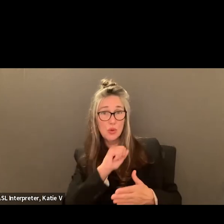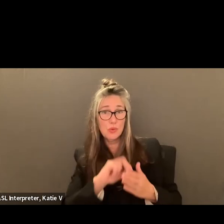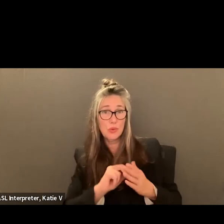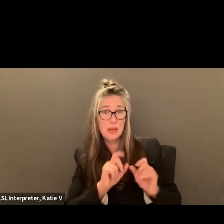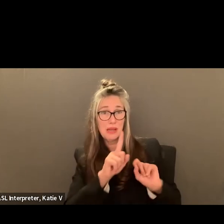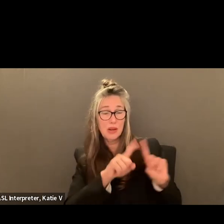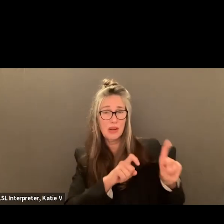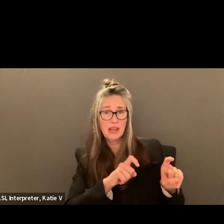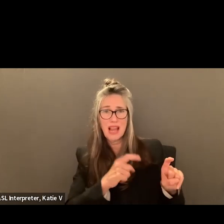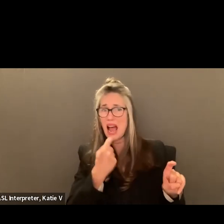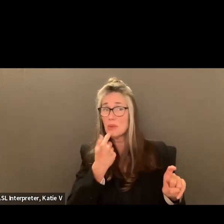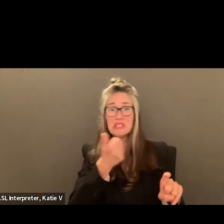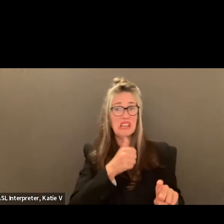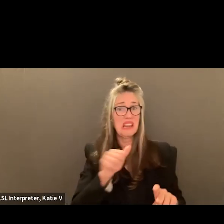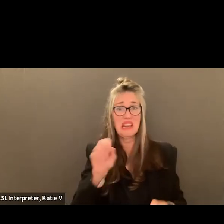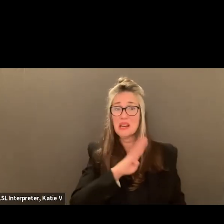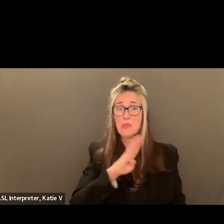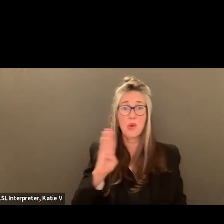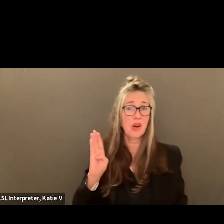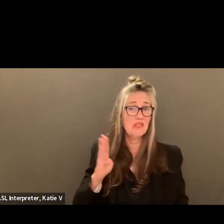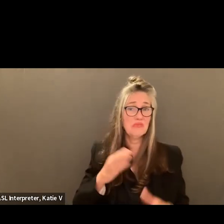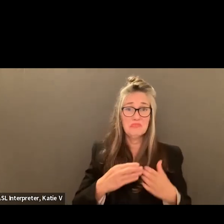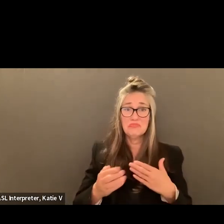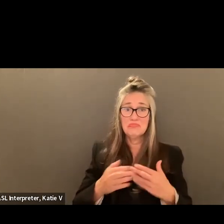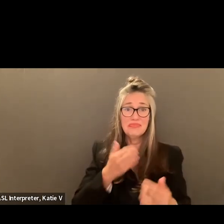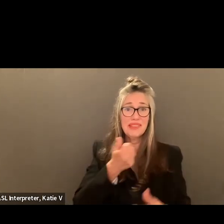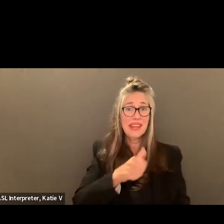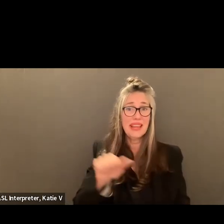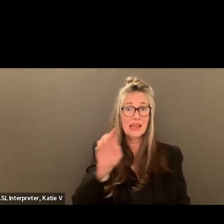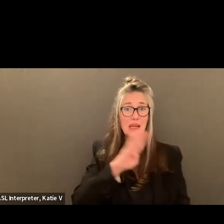I would say any board. Yeah. I agree with that. Yeah.